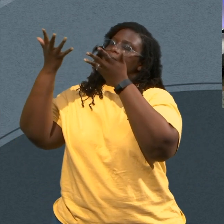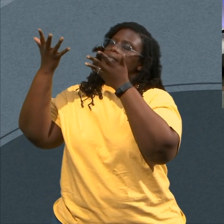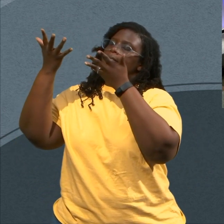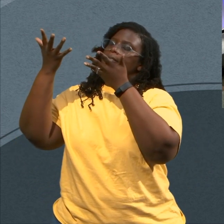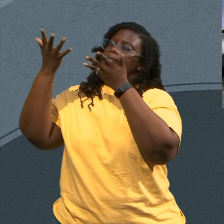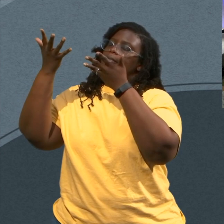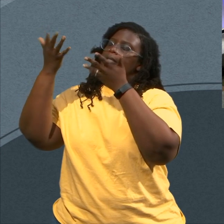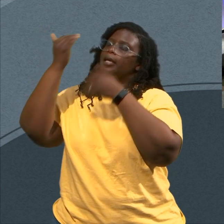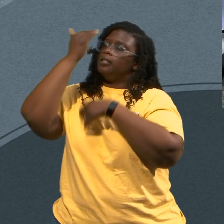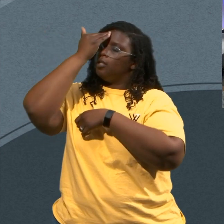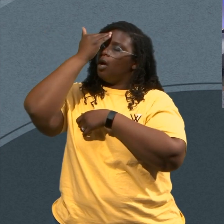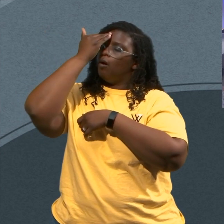That He's God